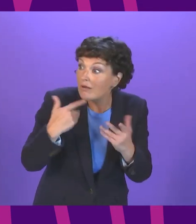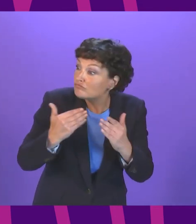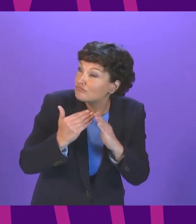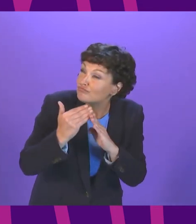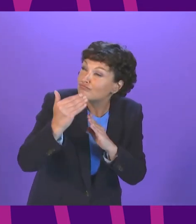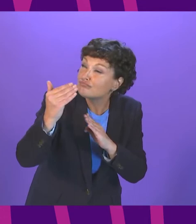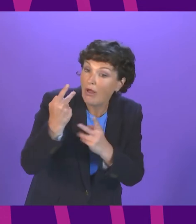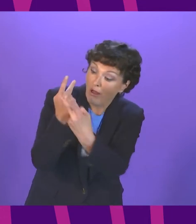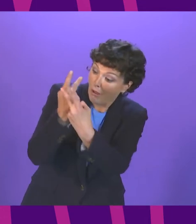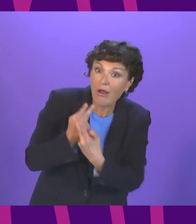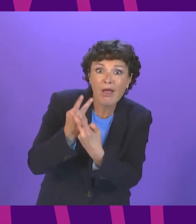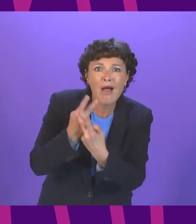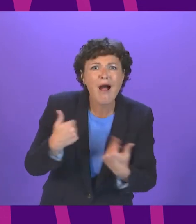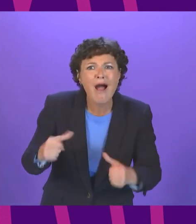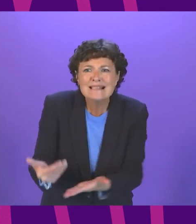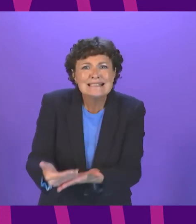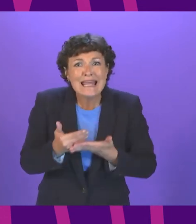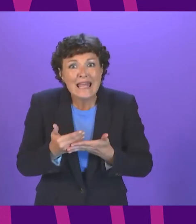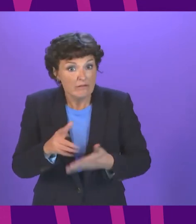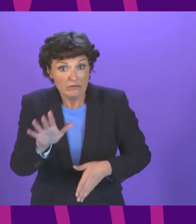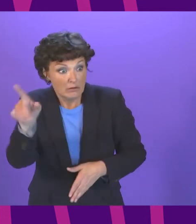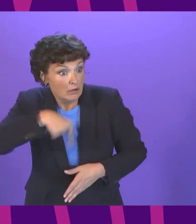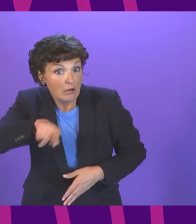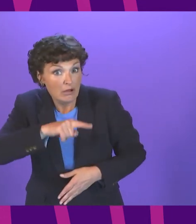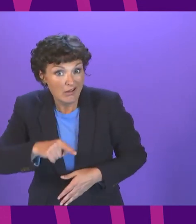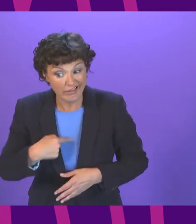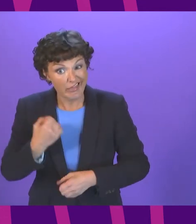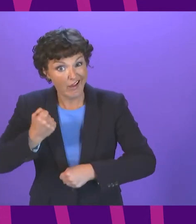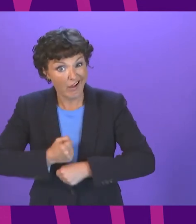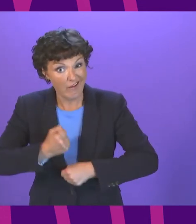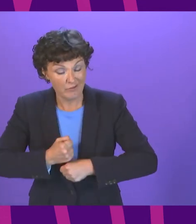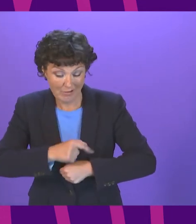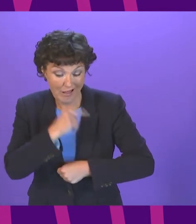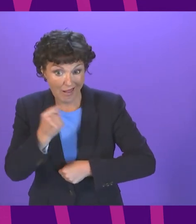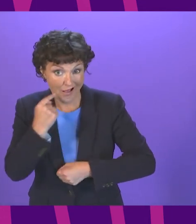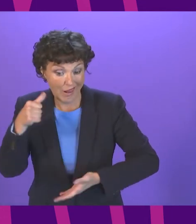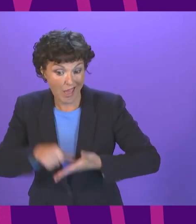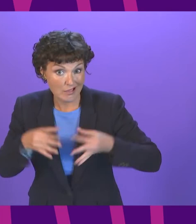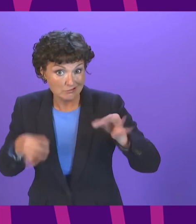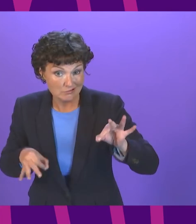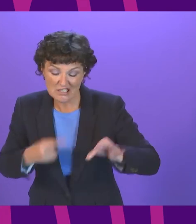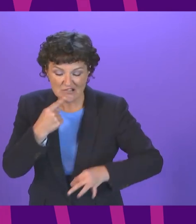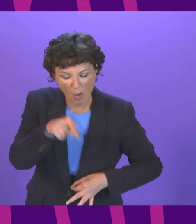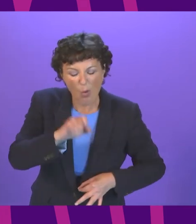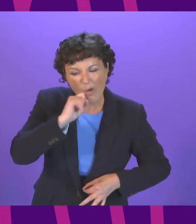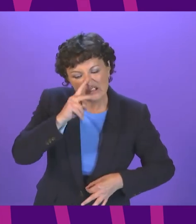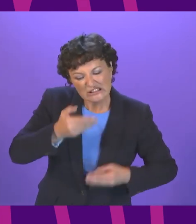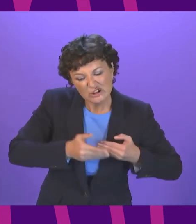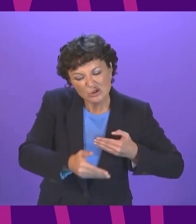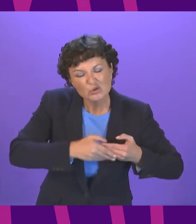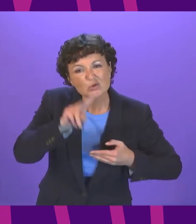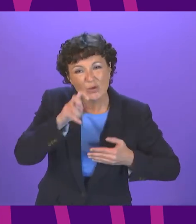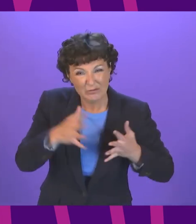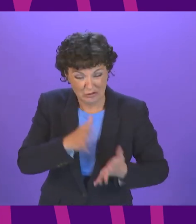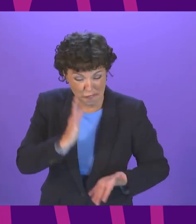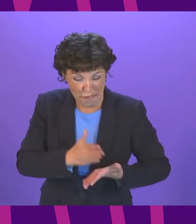staffed settings where they are not lied to by a government sanctioned letter which tells them they'll be seen in 12 weeks when there isn't a hope